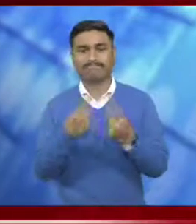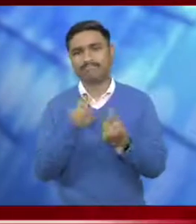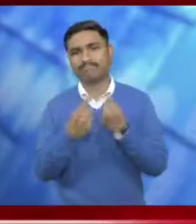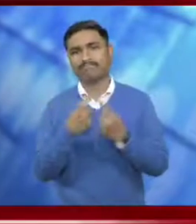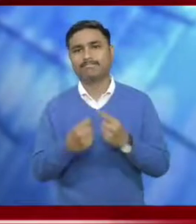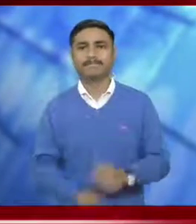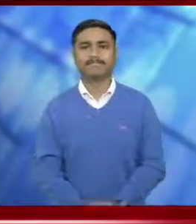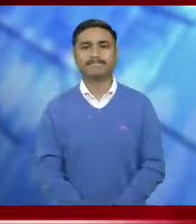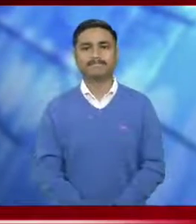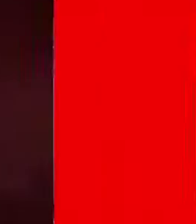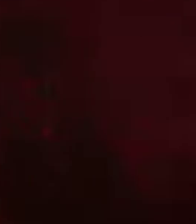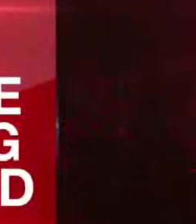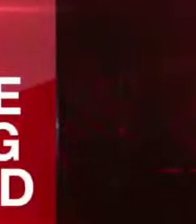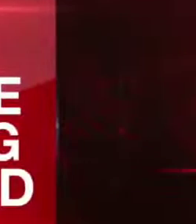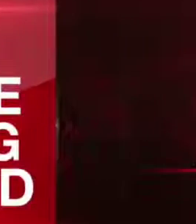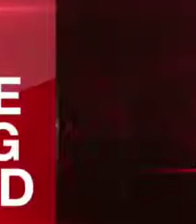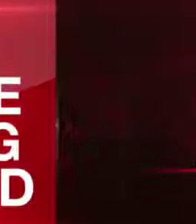species in Sikkim.